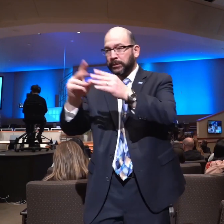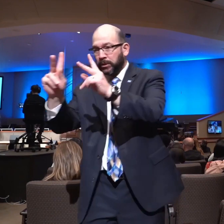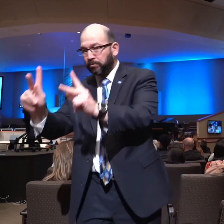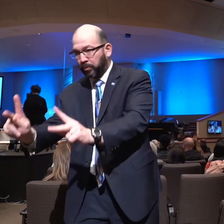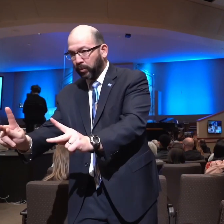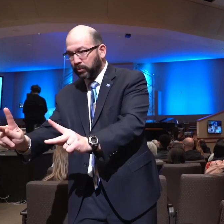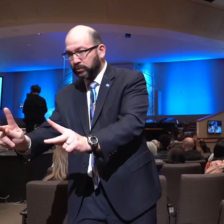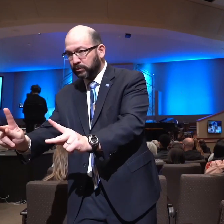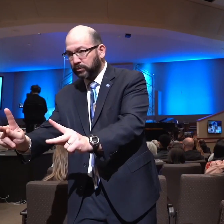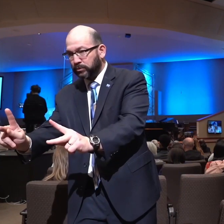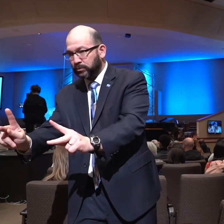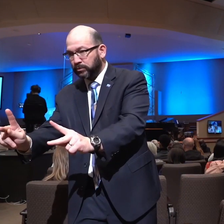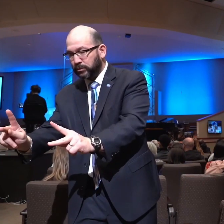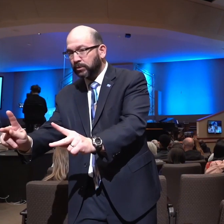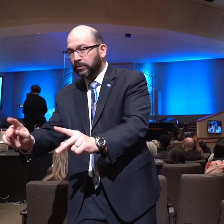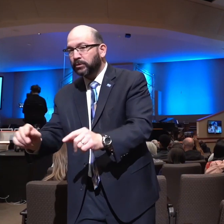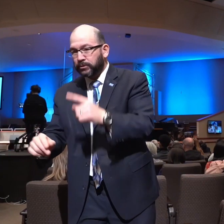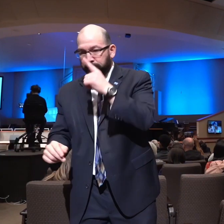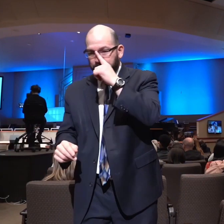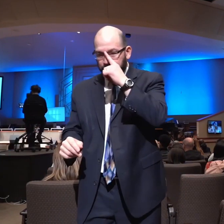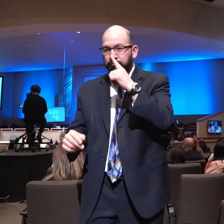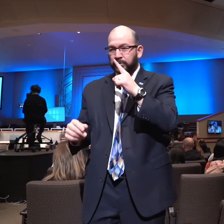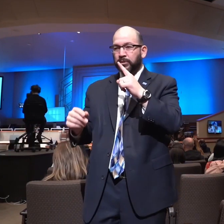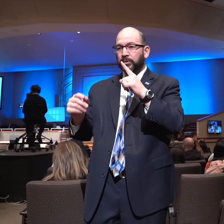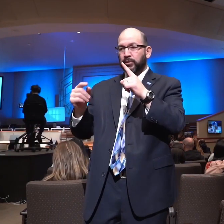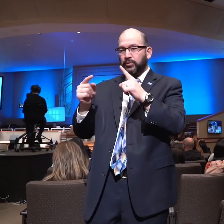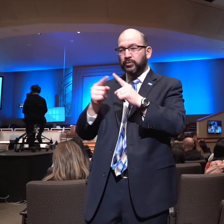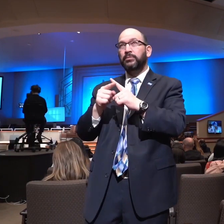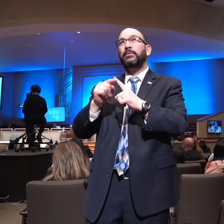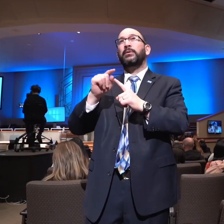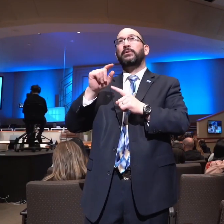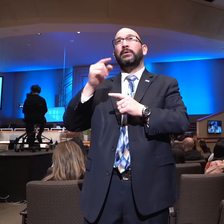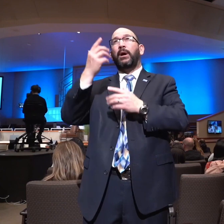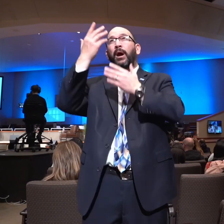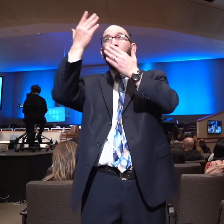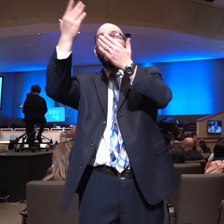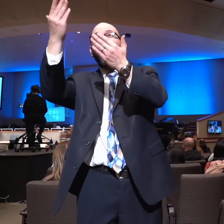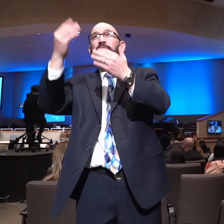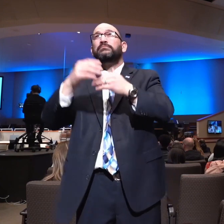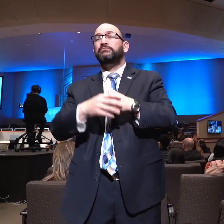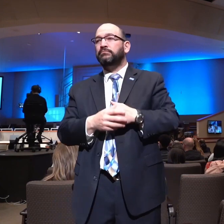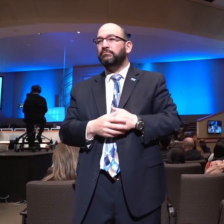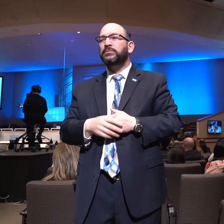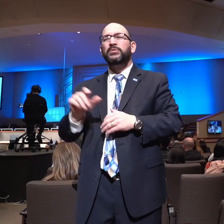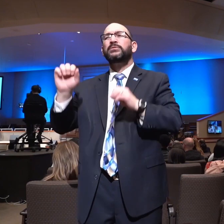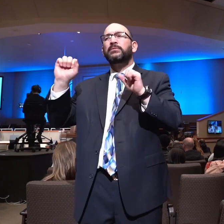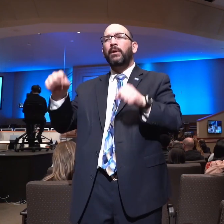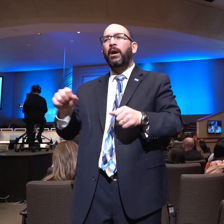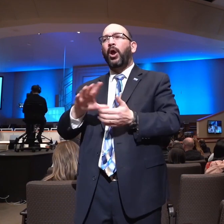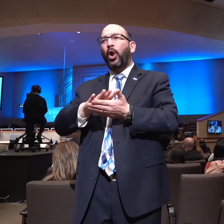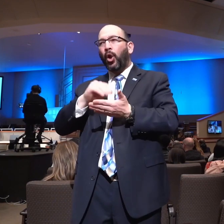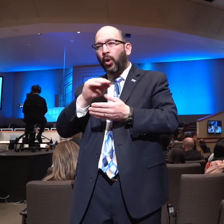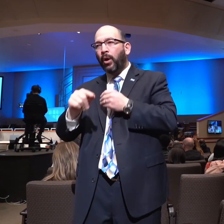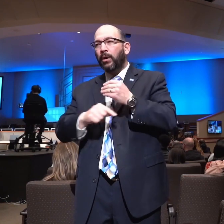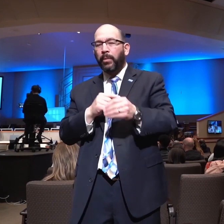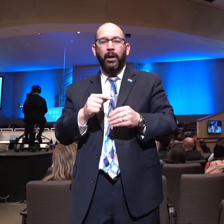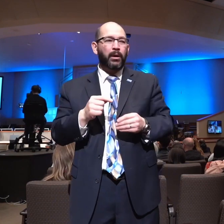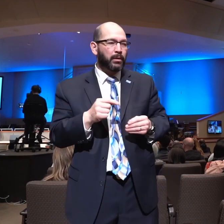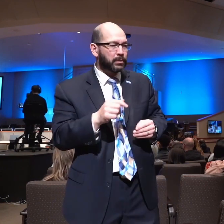reformations, away from his good works. Listen, you can learn all the steps in Alcoholics Anonymous and still die